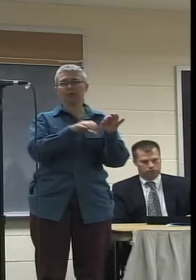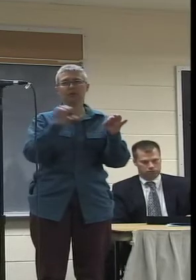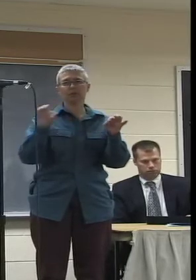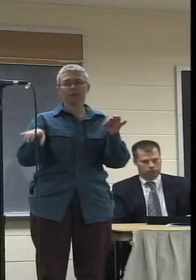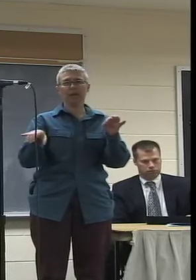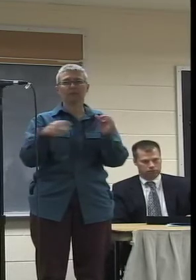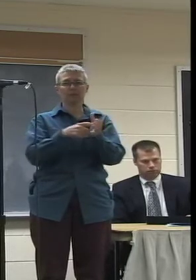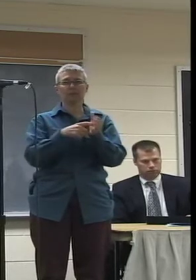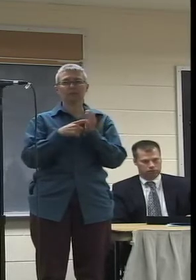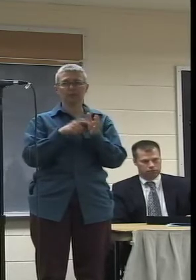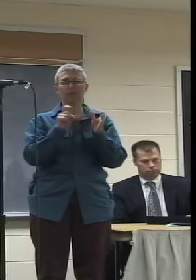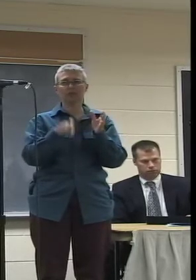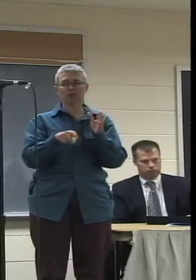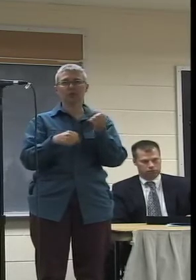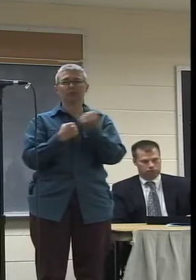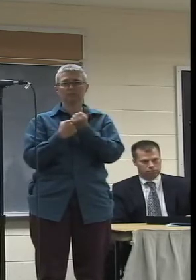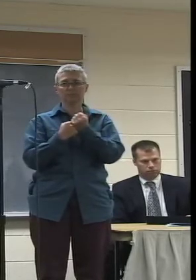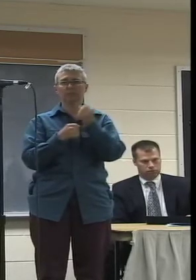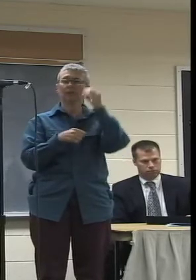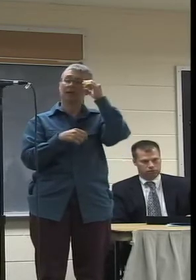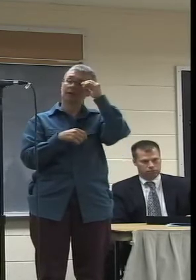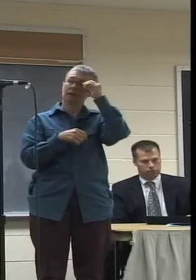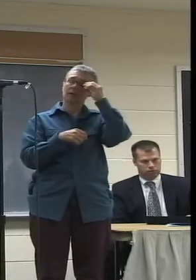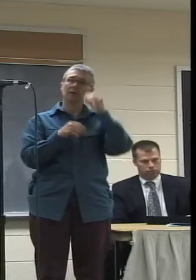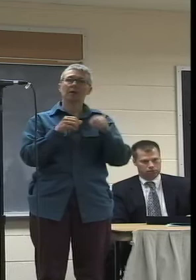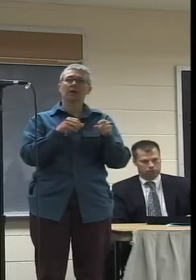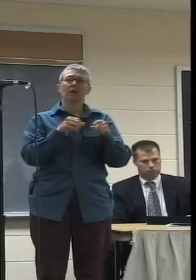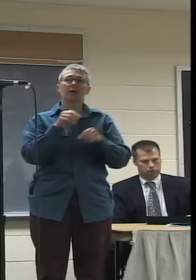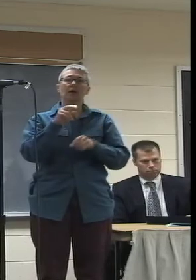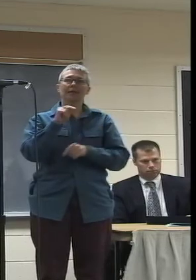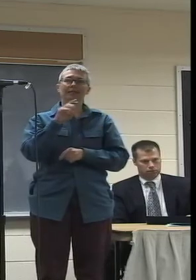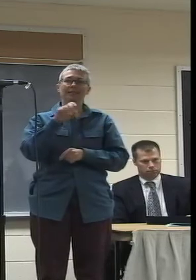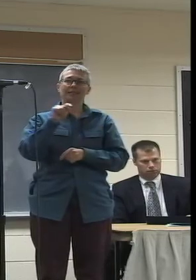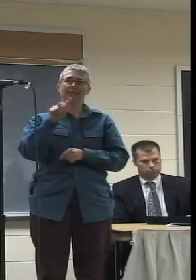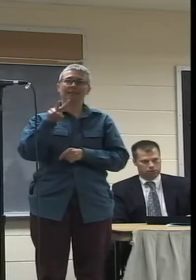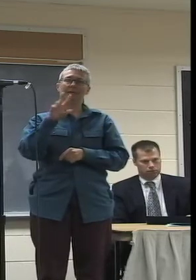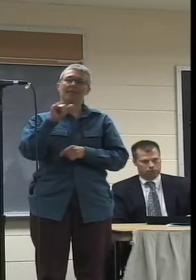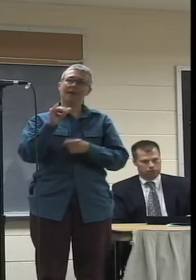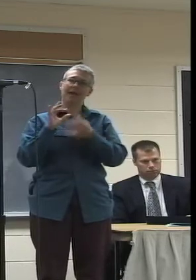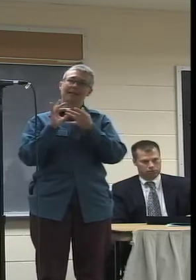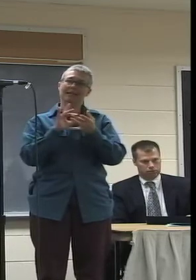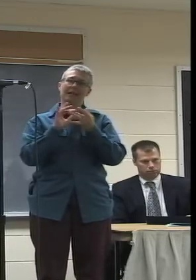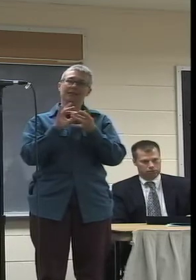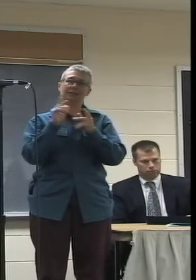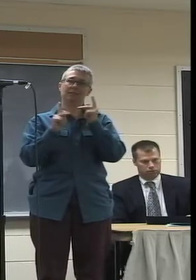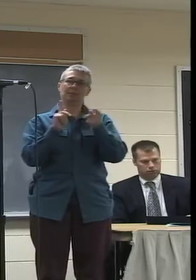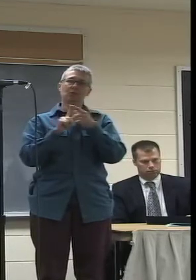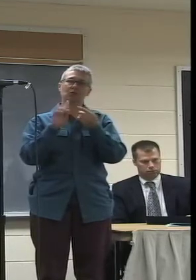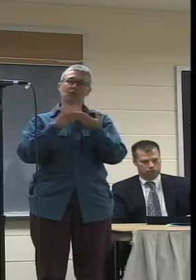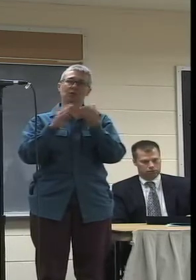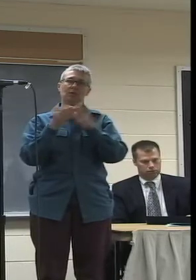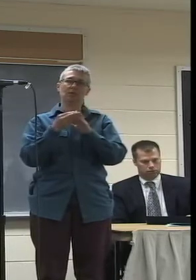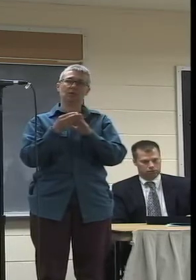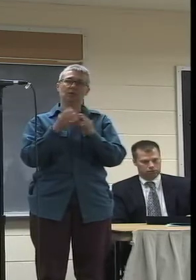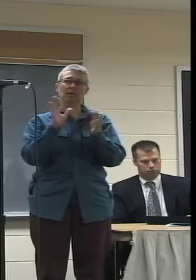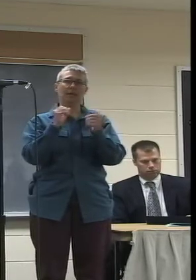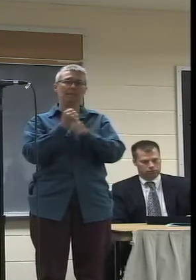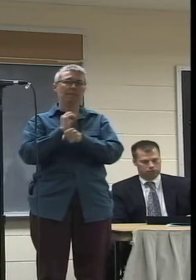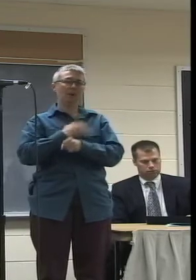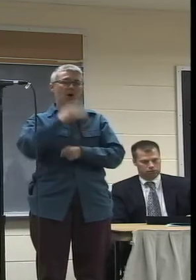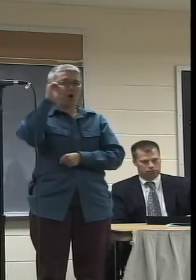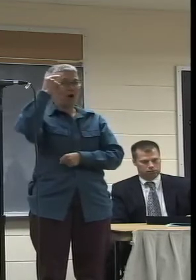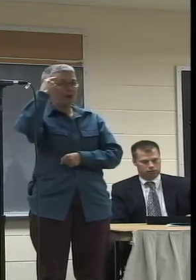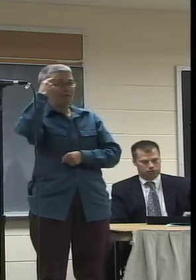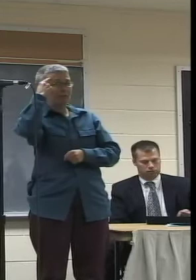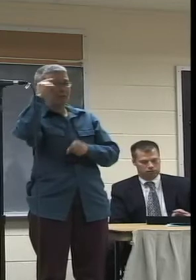NCTV brings meetings into people's living rooms and connects people to the community. It also makes our government more transparent by bringing